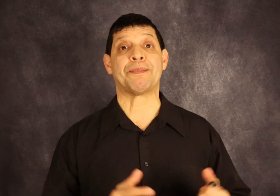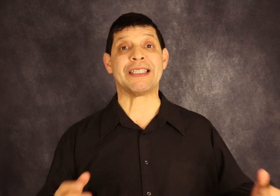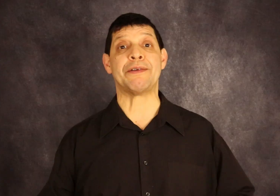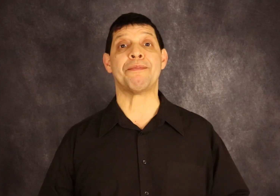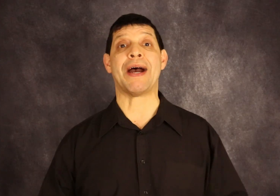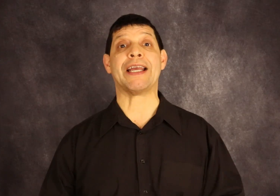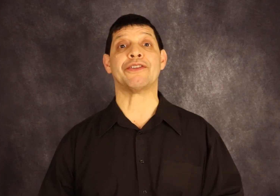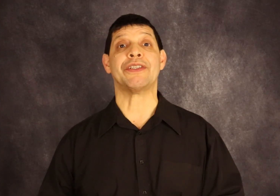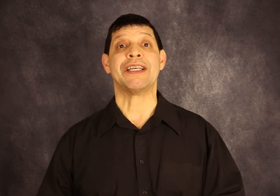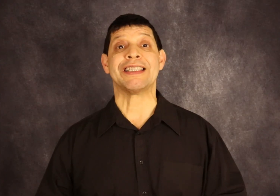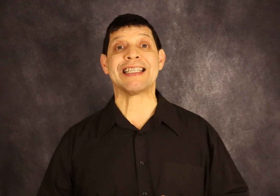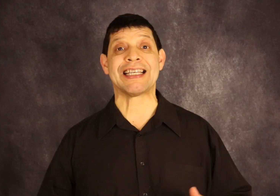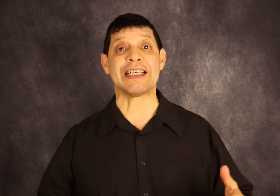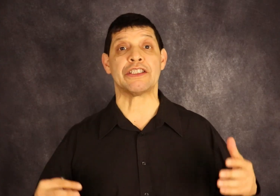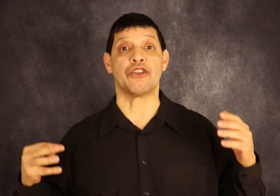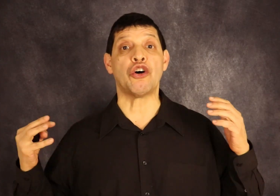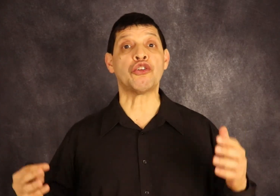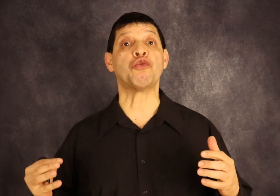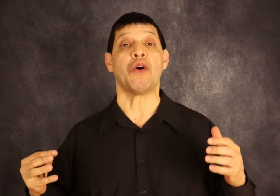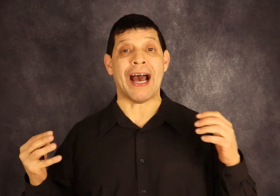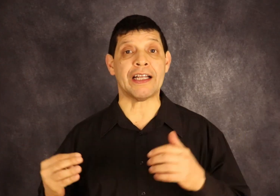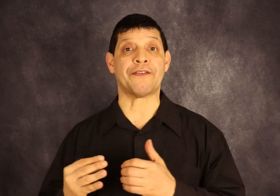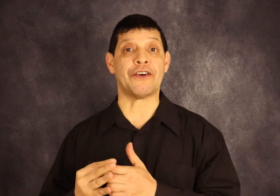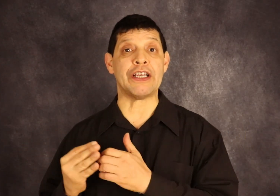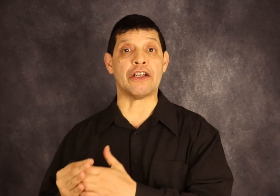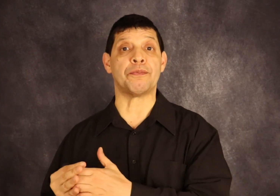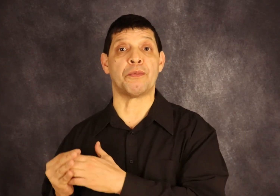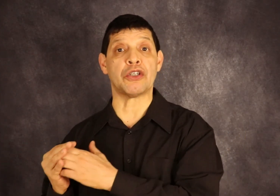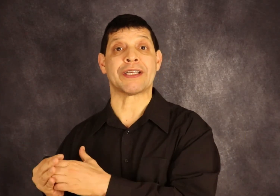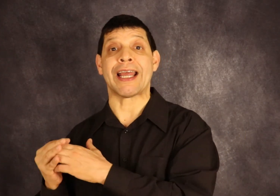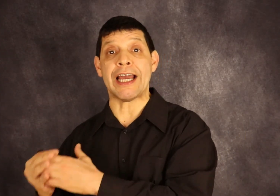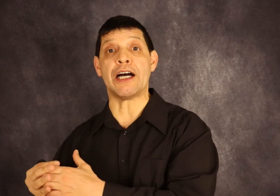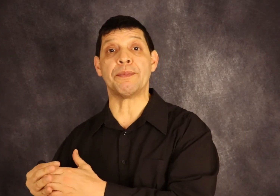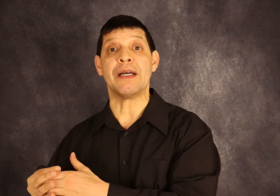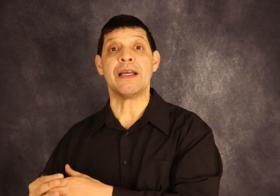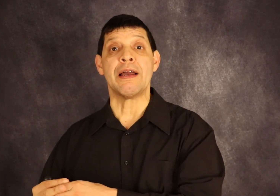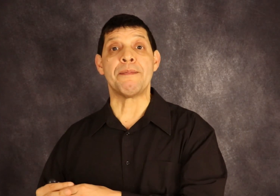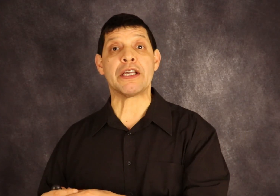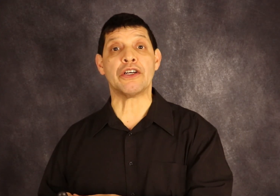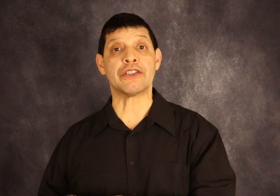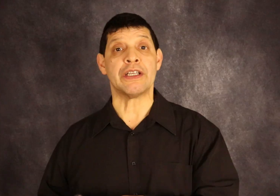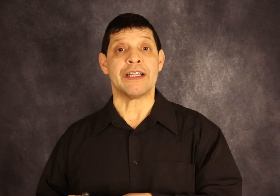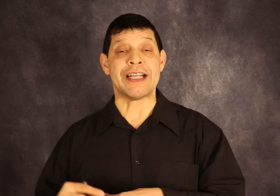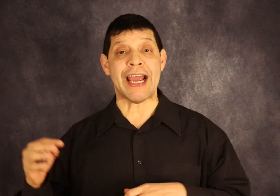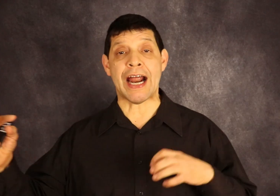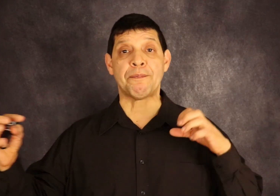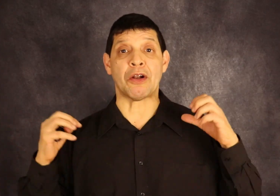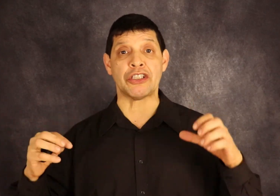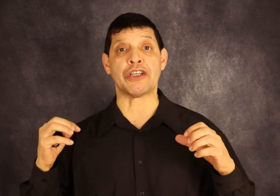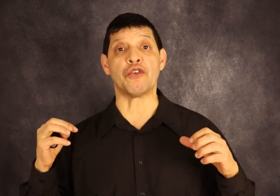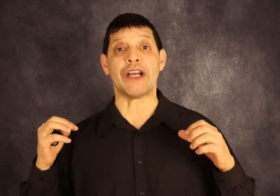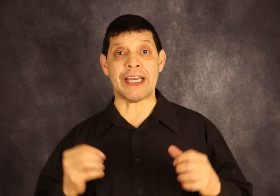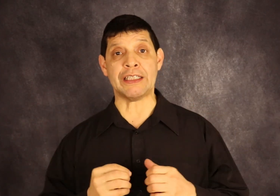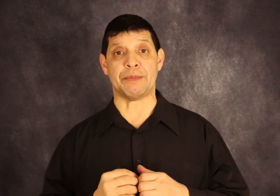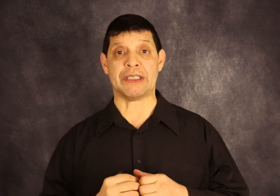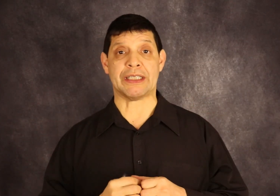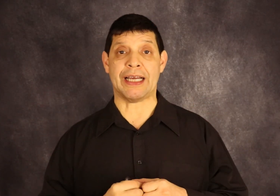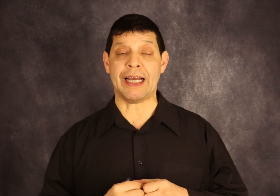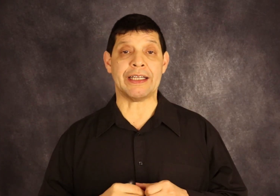President Biden decides not to ask for Elon Musk help because they are political enemies and